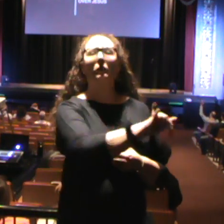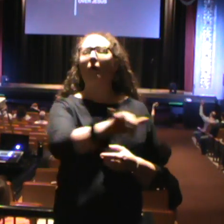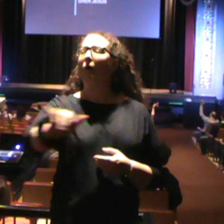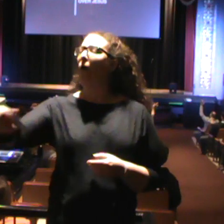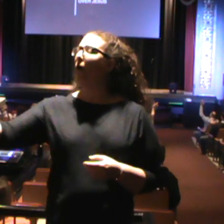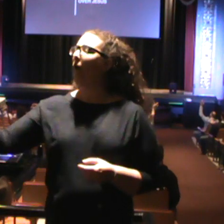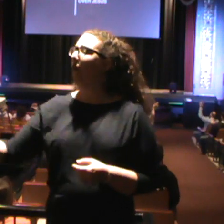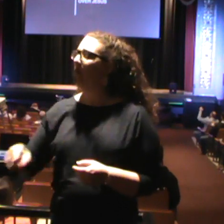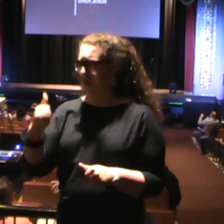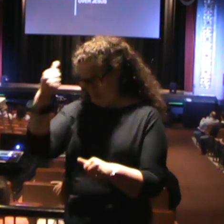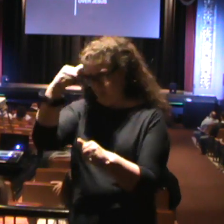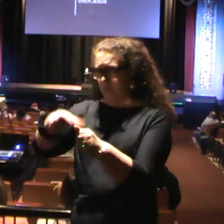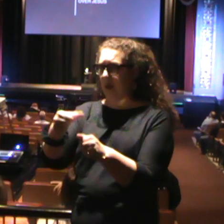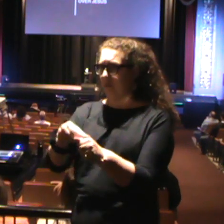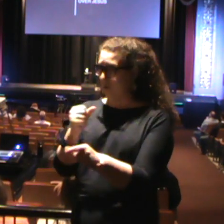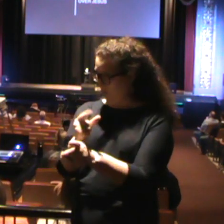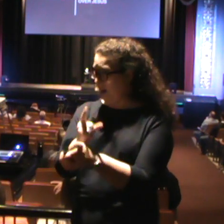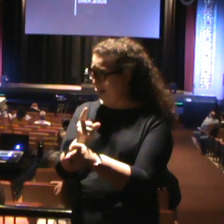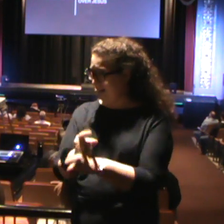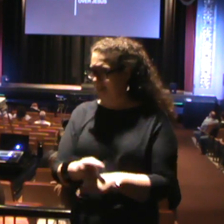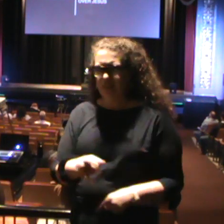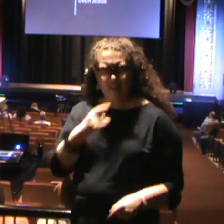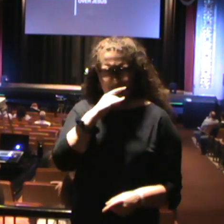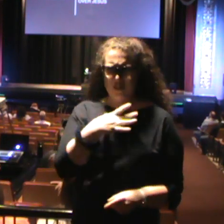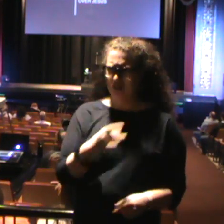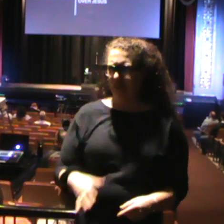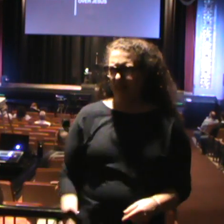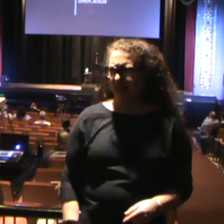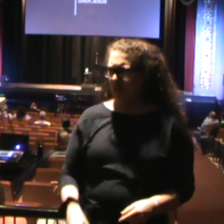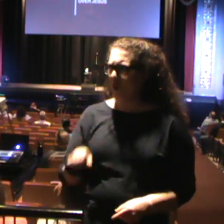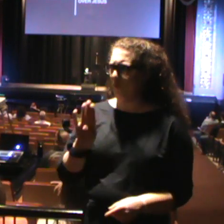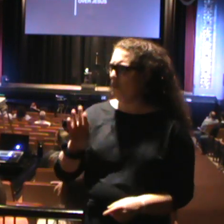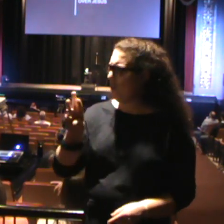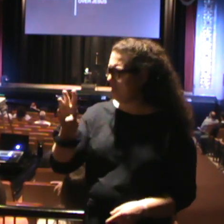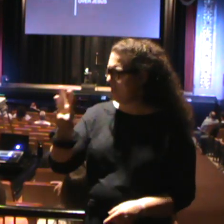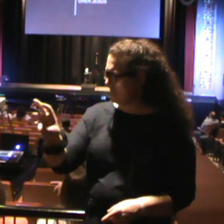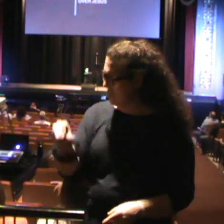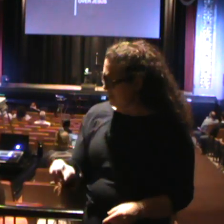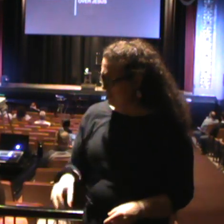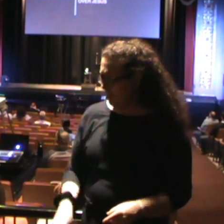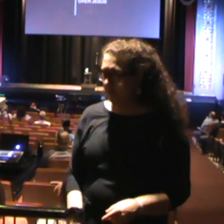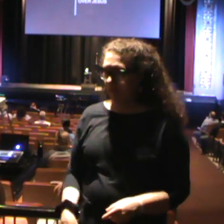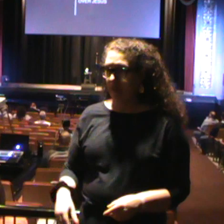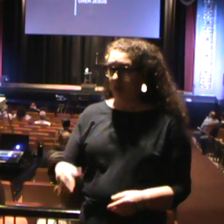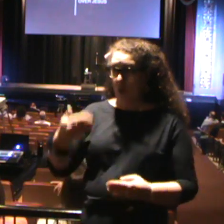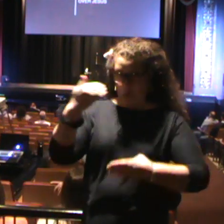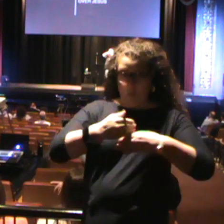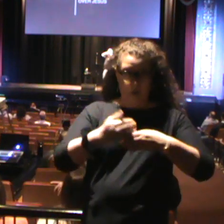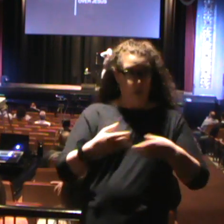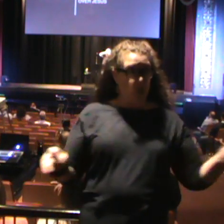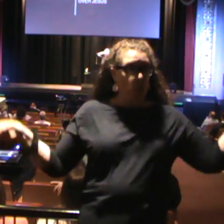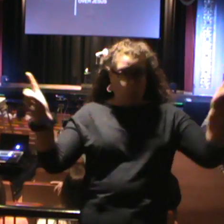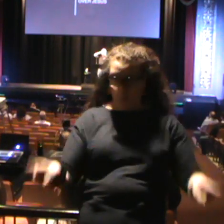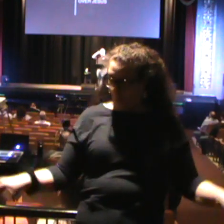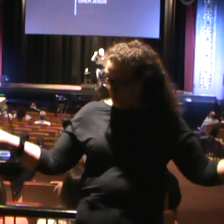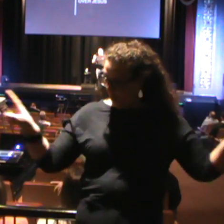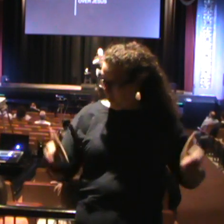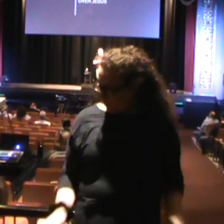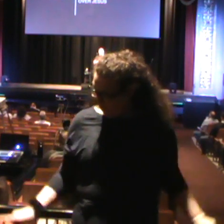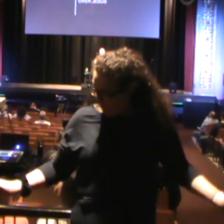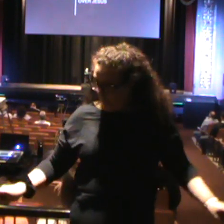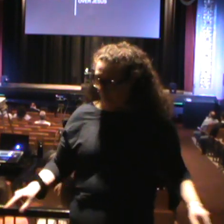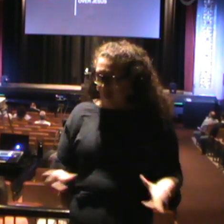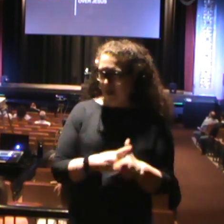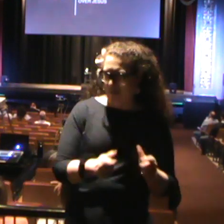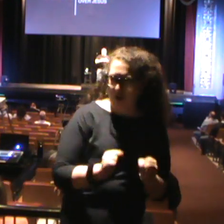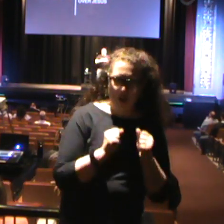remember? Y'all remember that? The kids are like, I've never heard of that before. You roll all four windows down, it goes 60 miles an hour, and